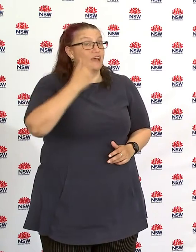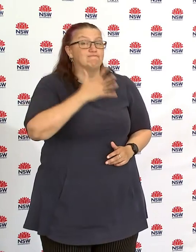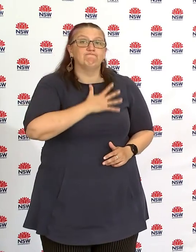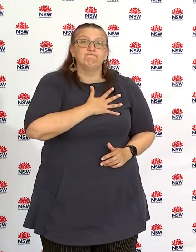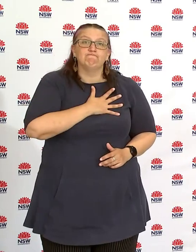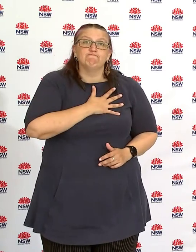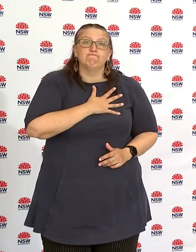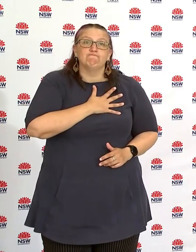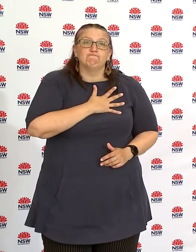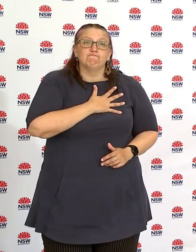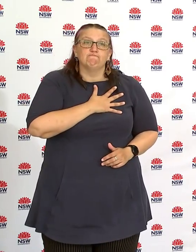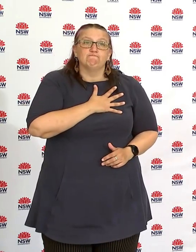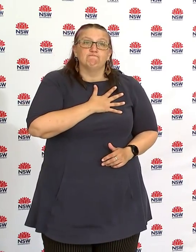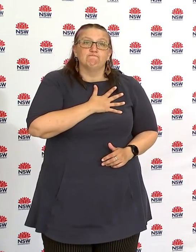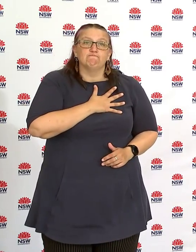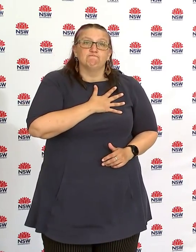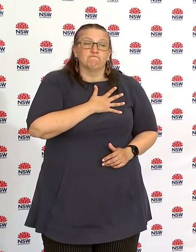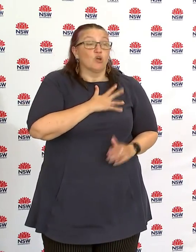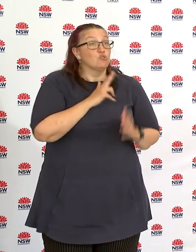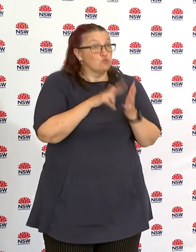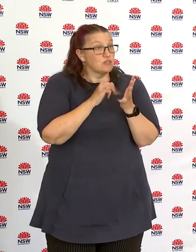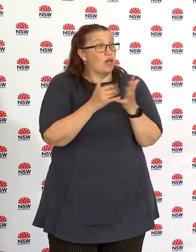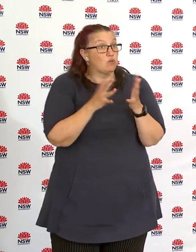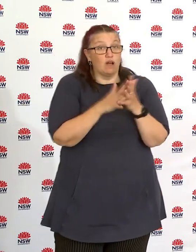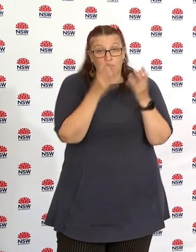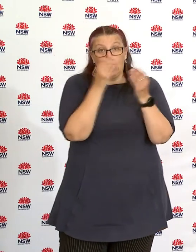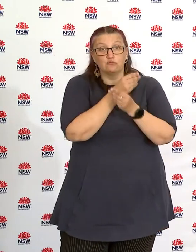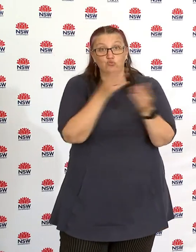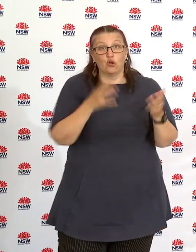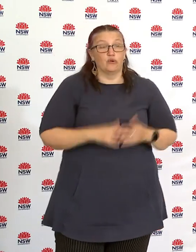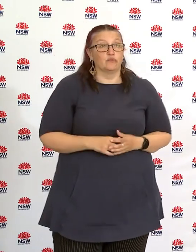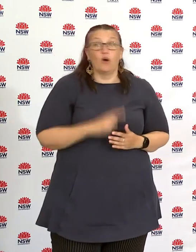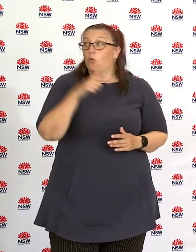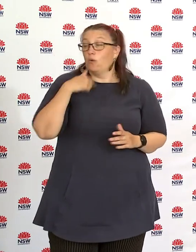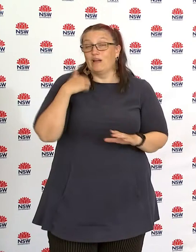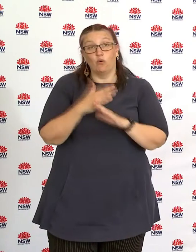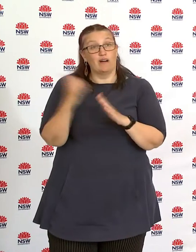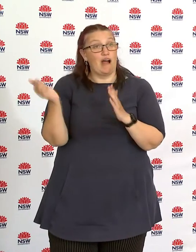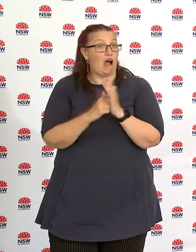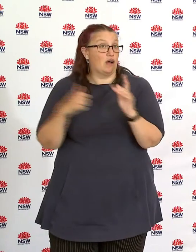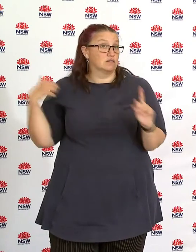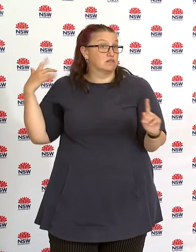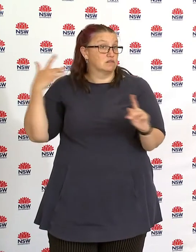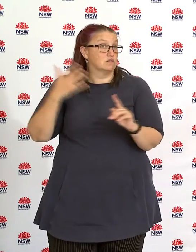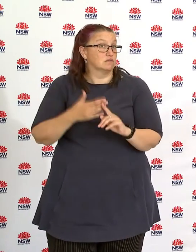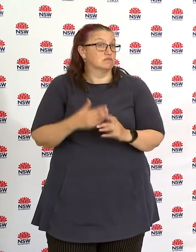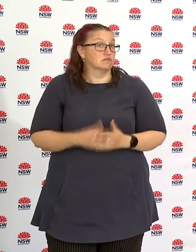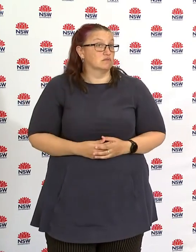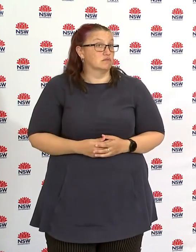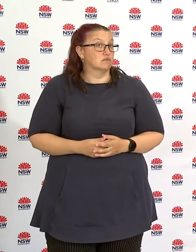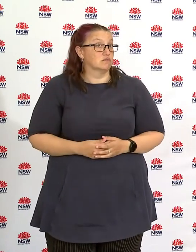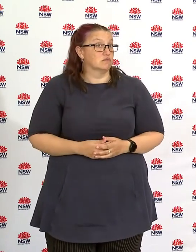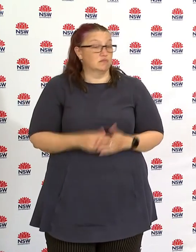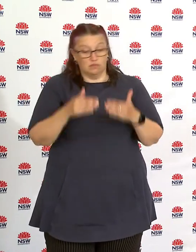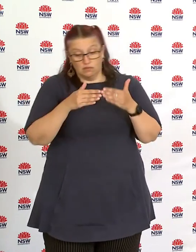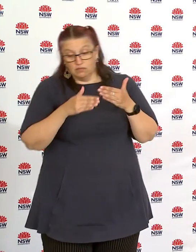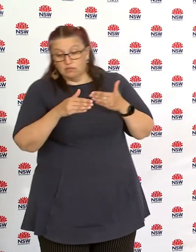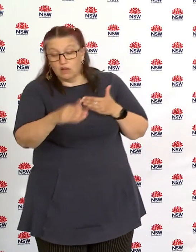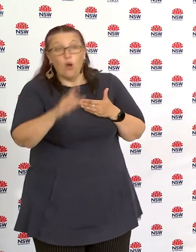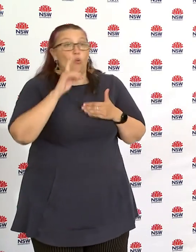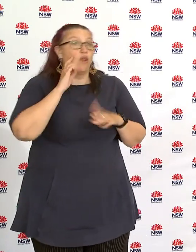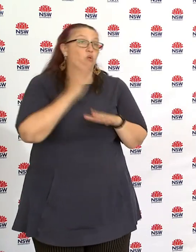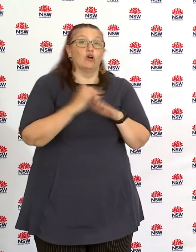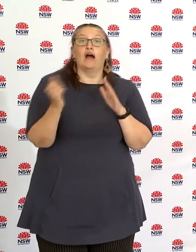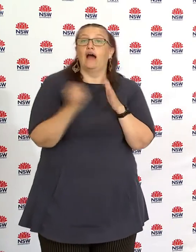people of this state we have worked hard and continue to work hard to have that the targets the approach in those